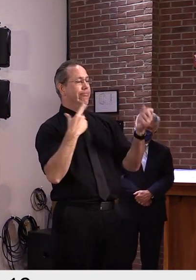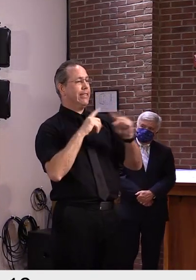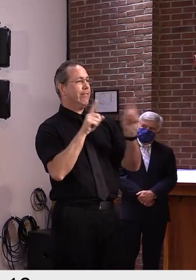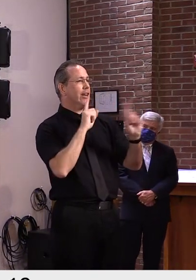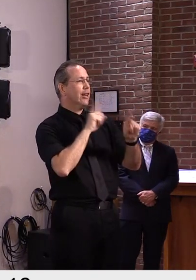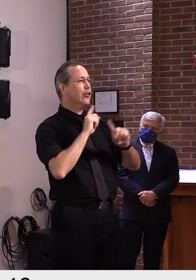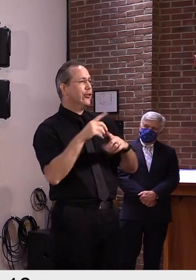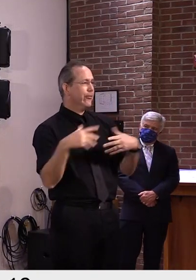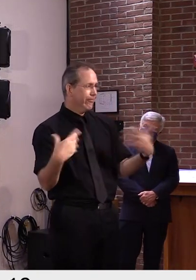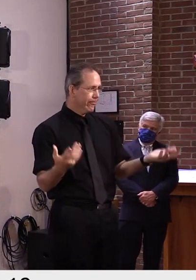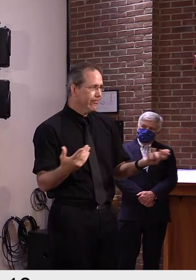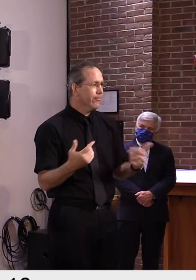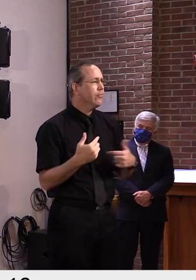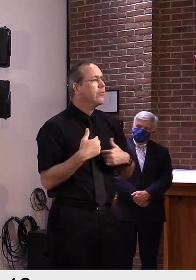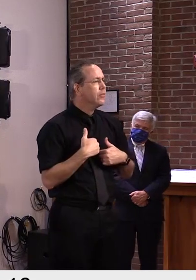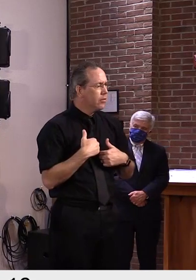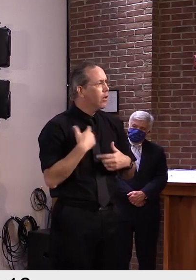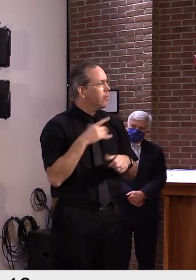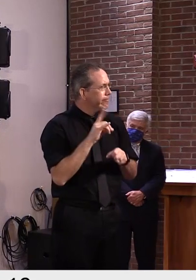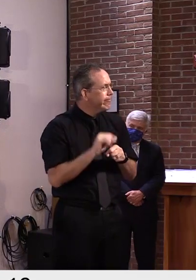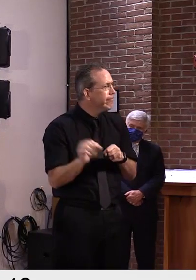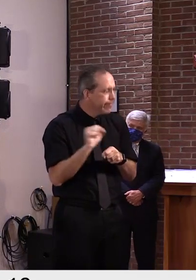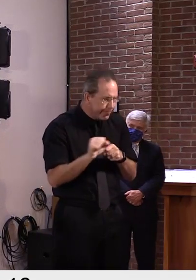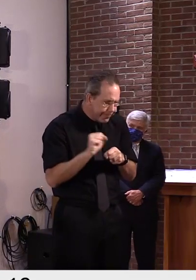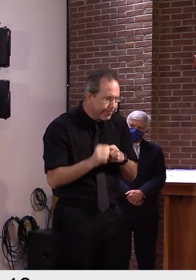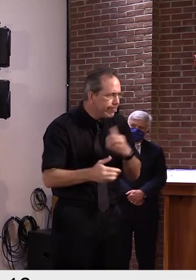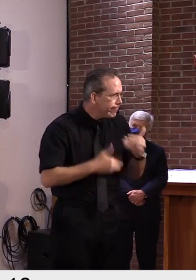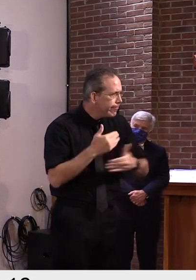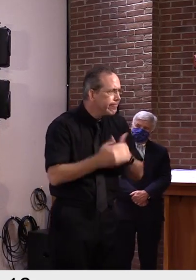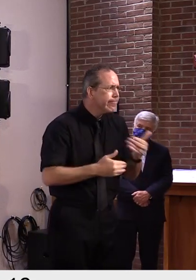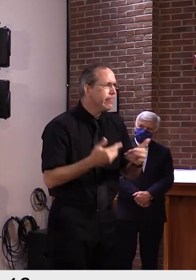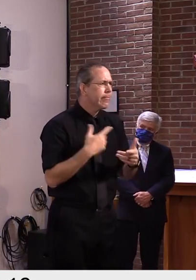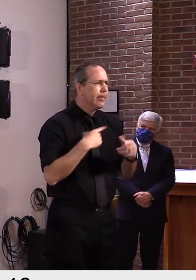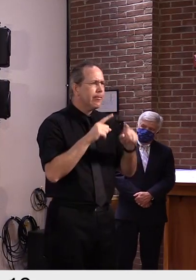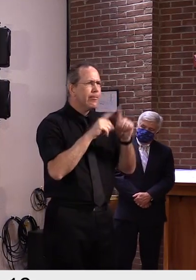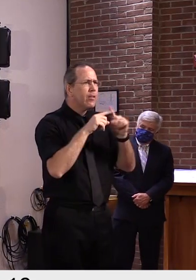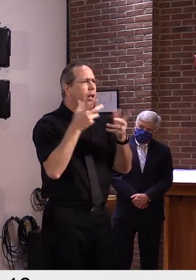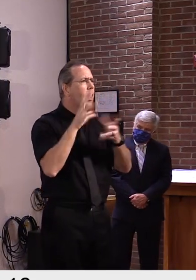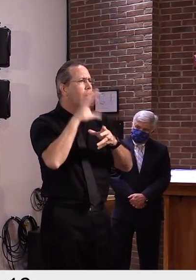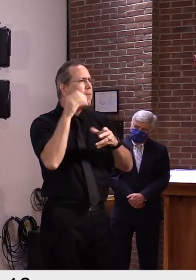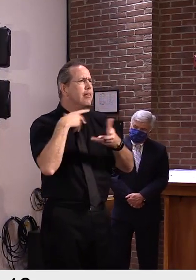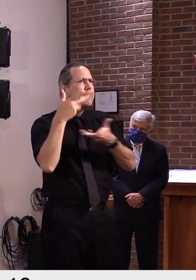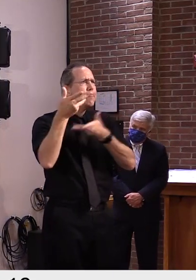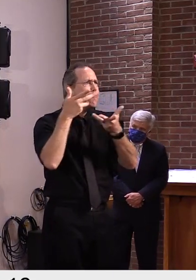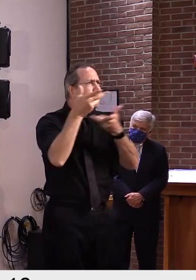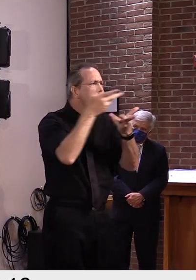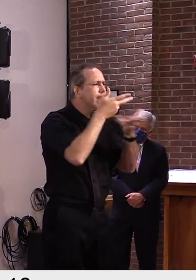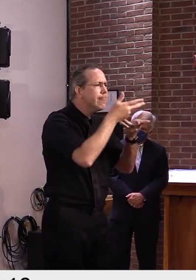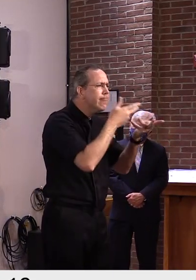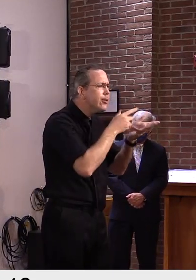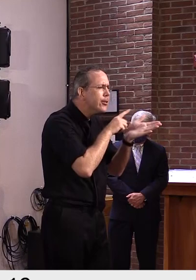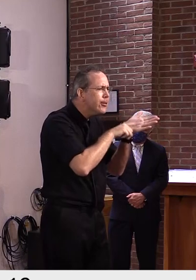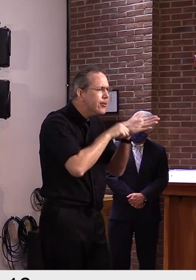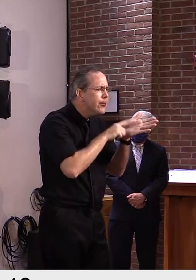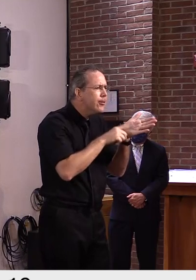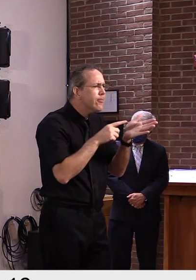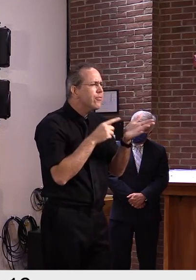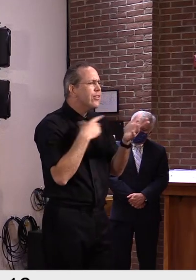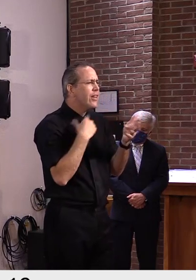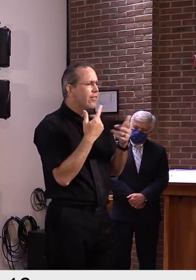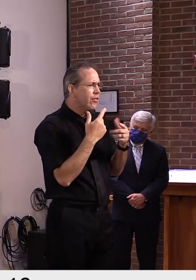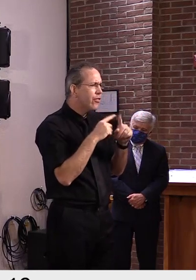The number of candidate vaccines that are going into phase three trials, um, in the near future,